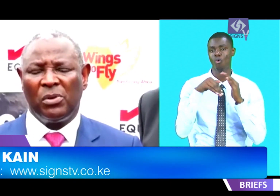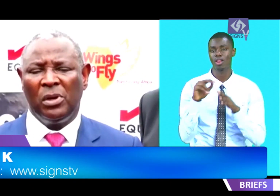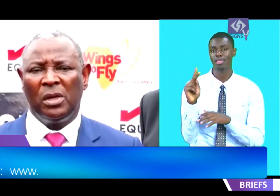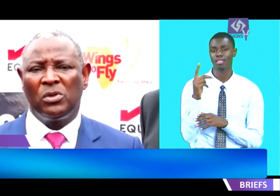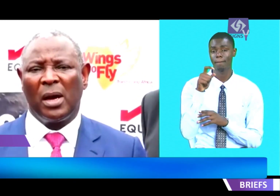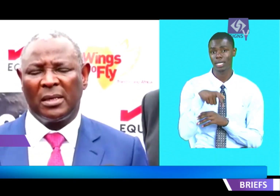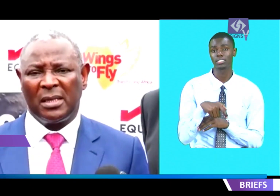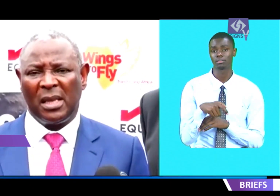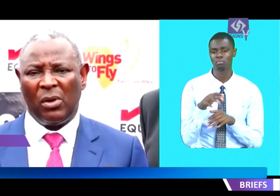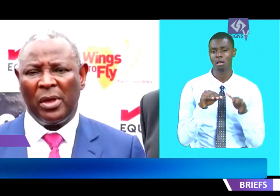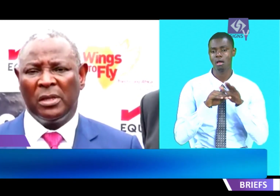to access health. So.